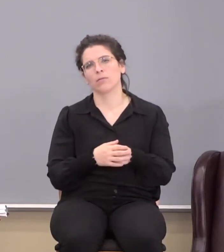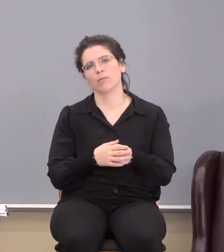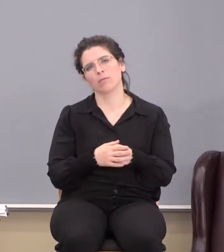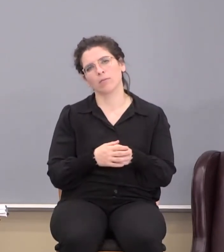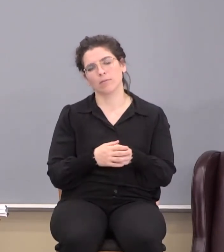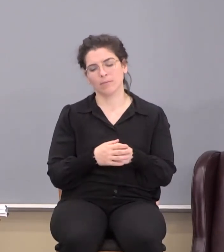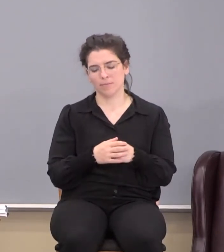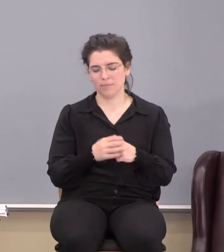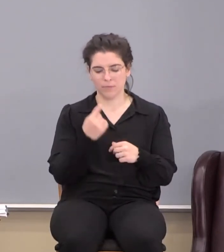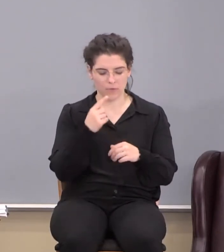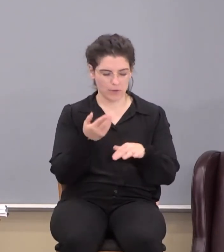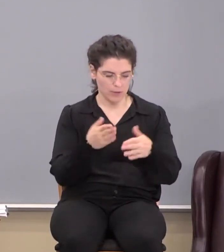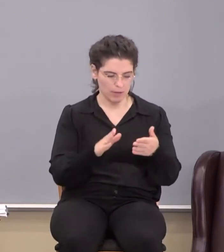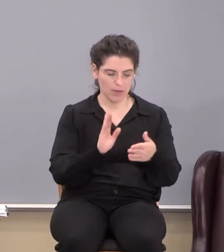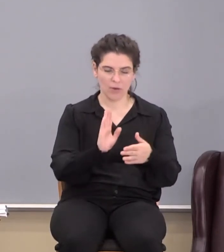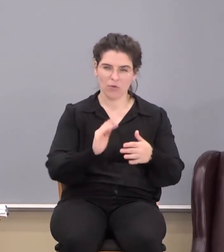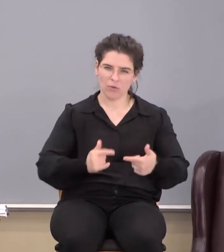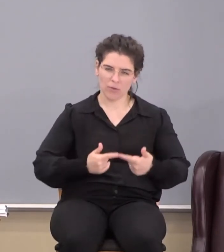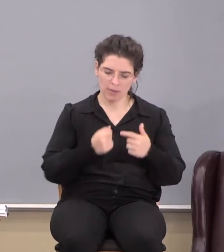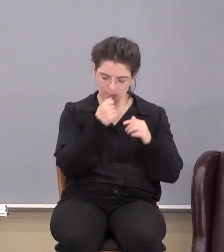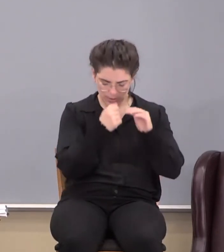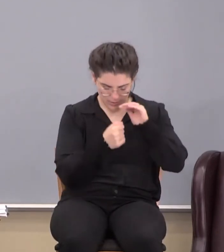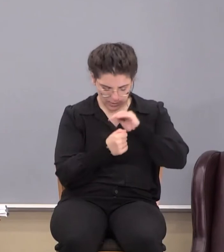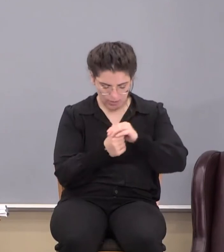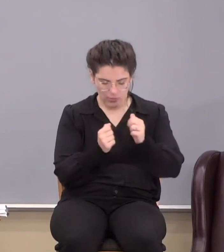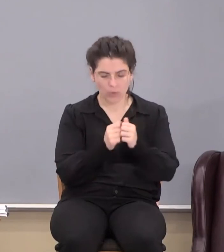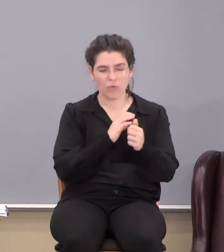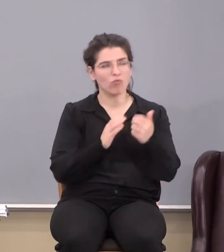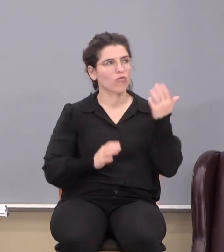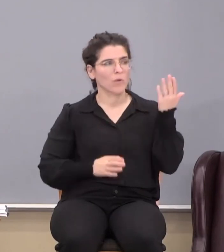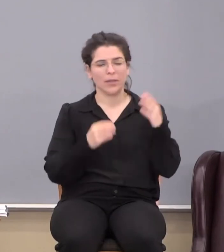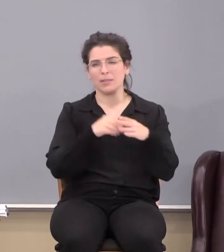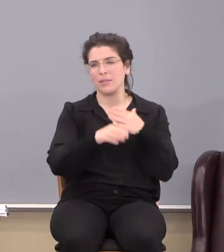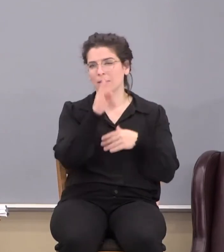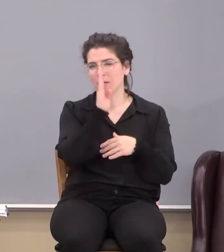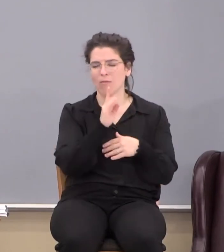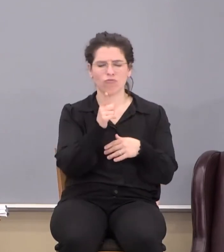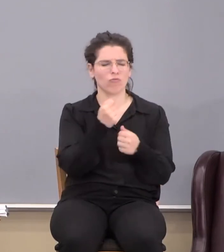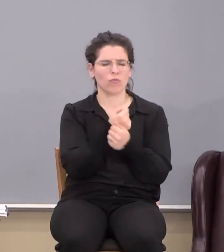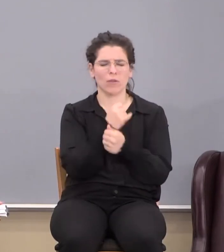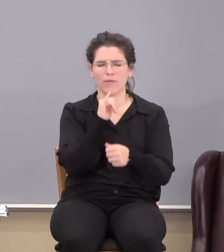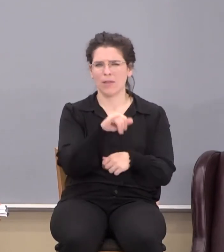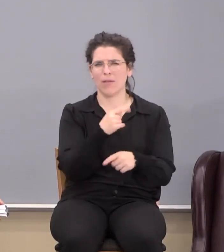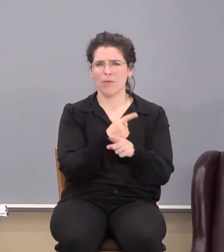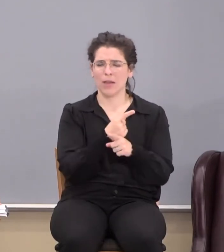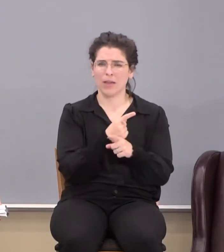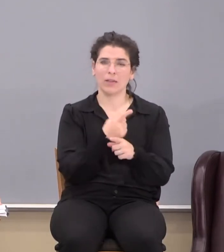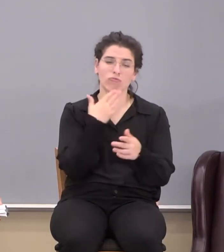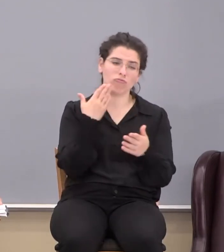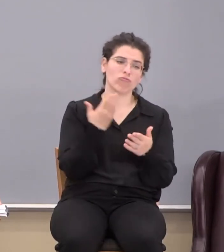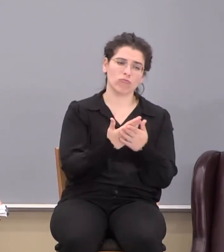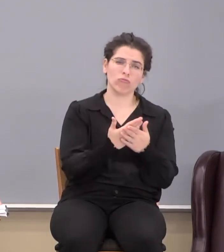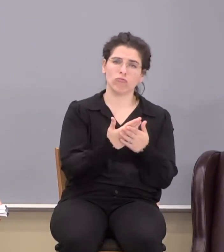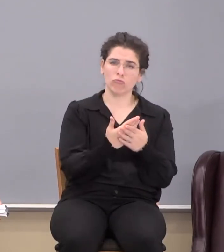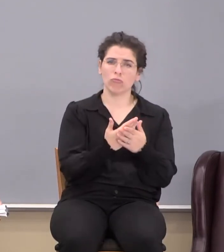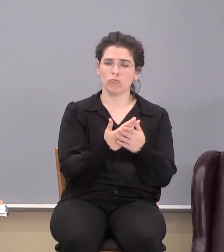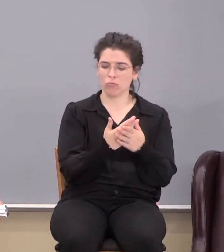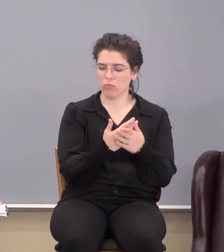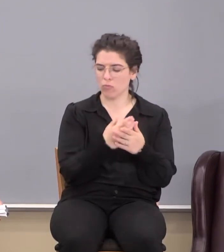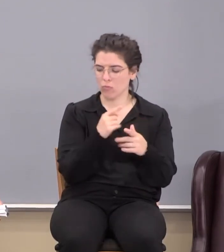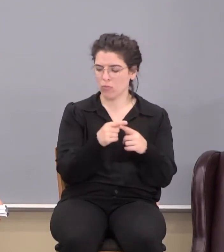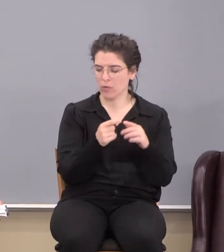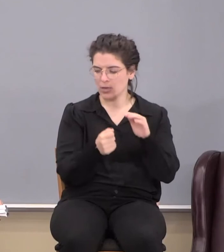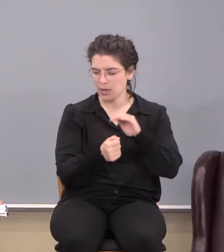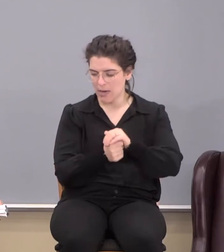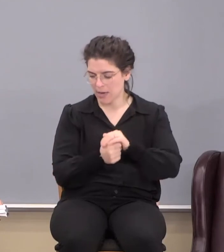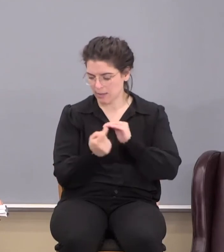He says, for ye are dead and your life is hid with Christ in God. Don't you love that? By the way, is God pretty good at when he